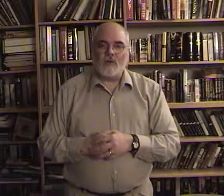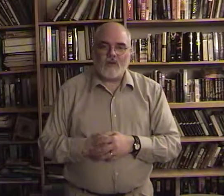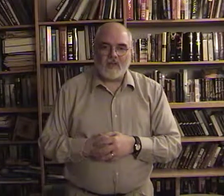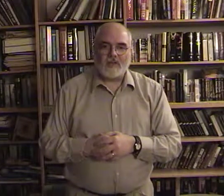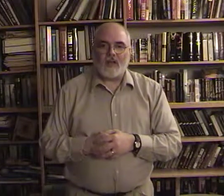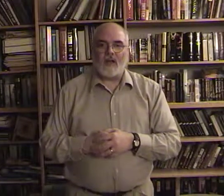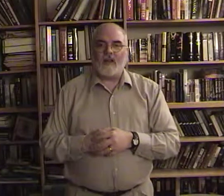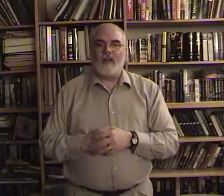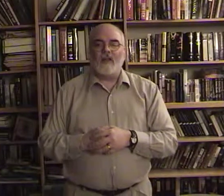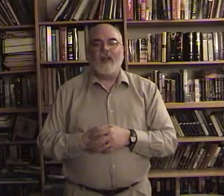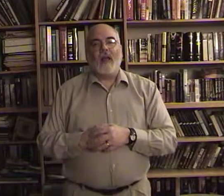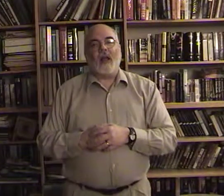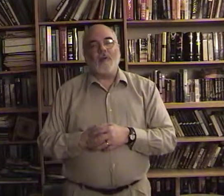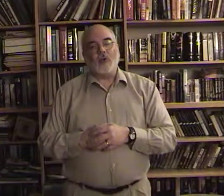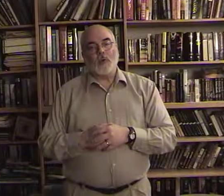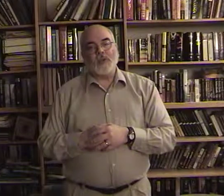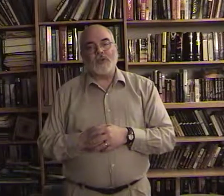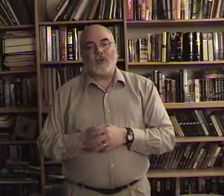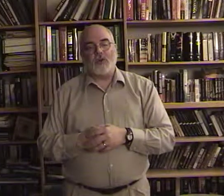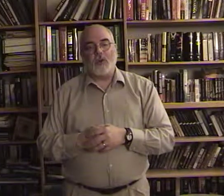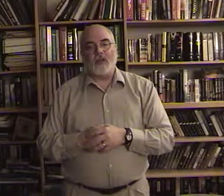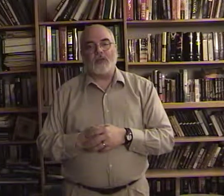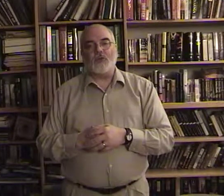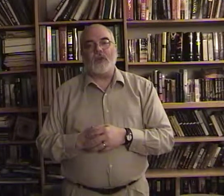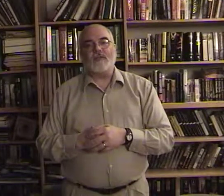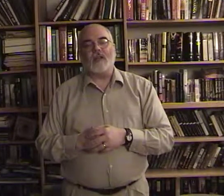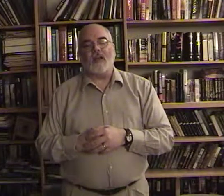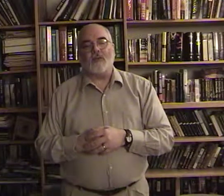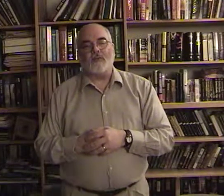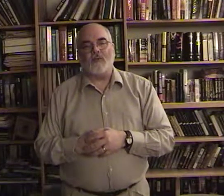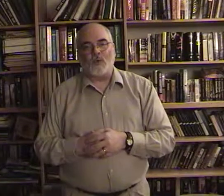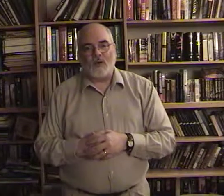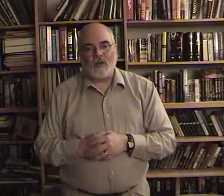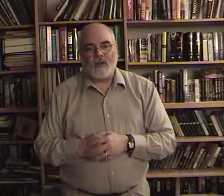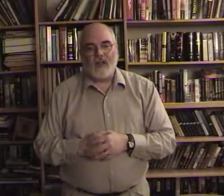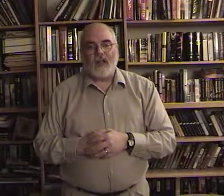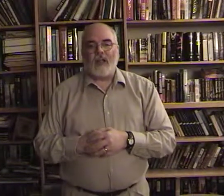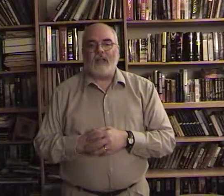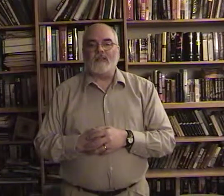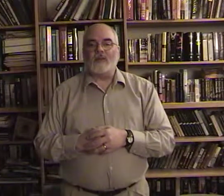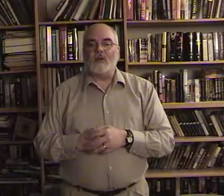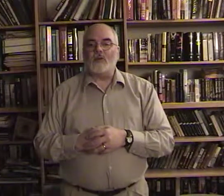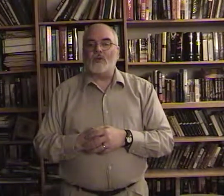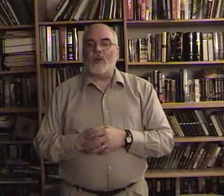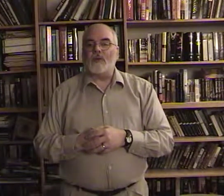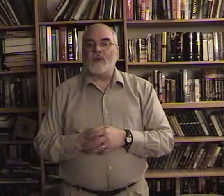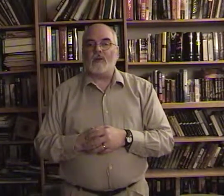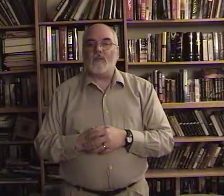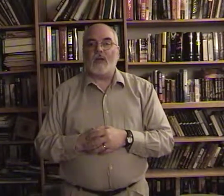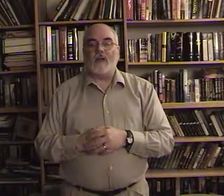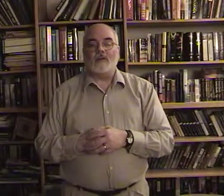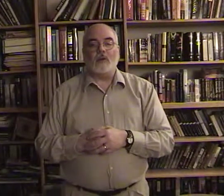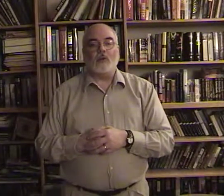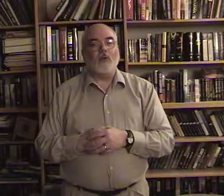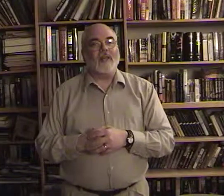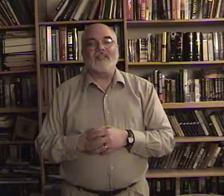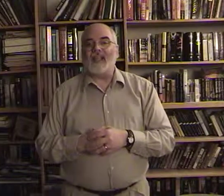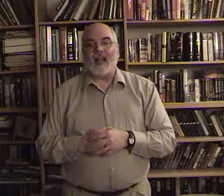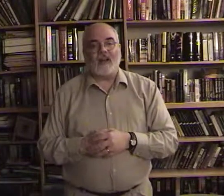signing. I'm assuming since you're doing this, you have signed before. And so, don't feel compelled to do exactly